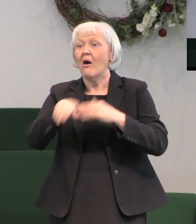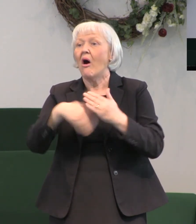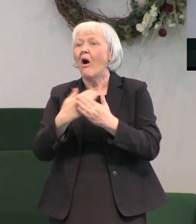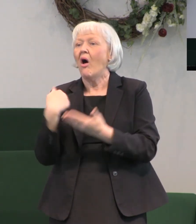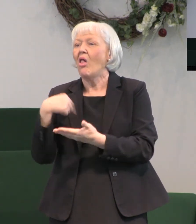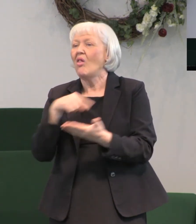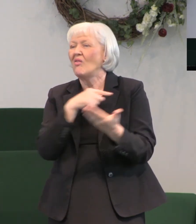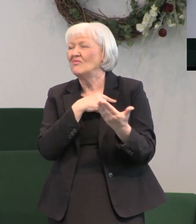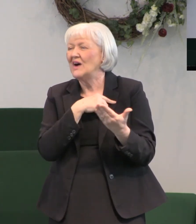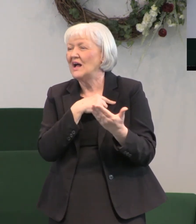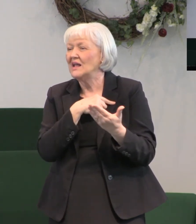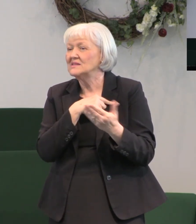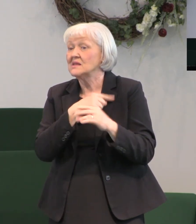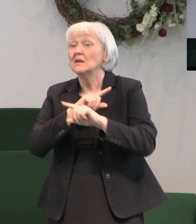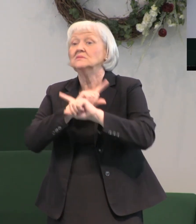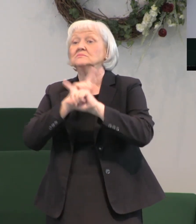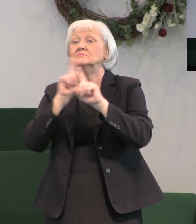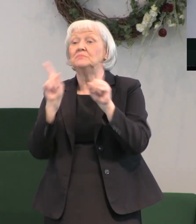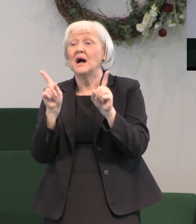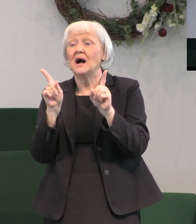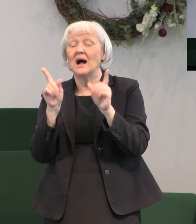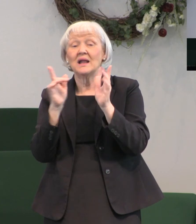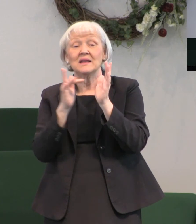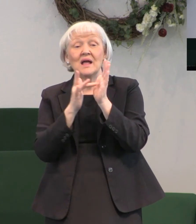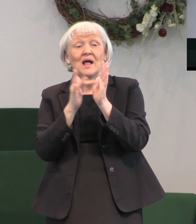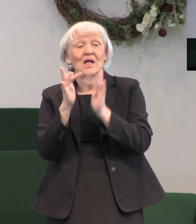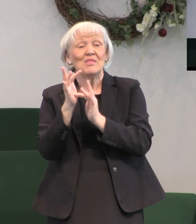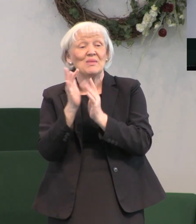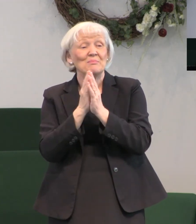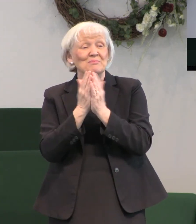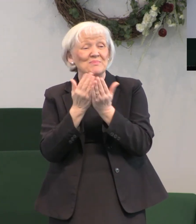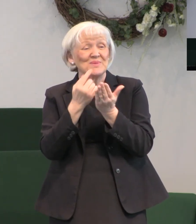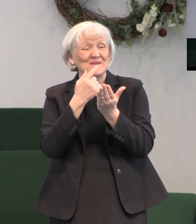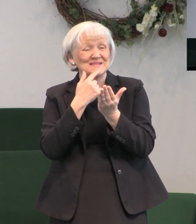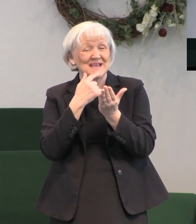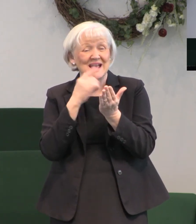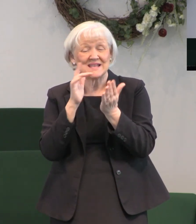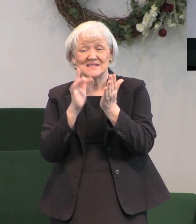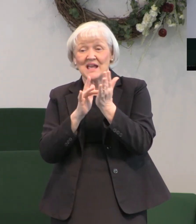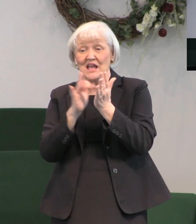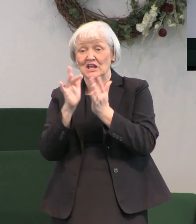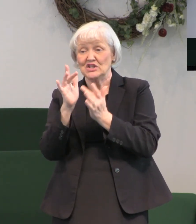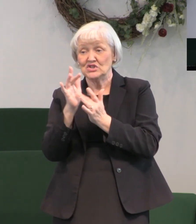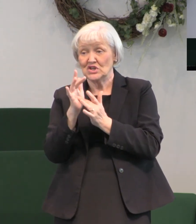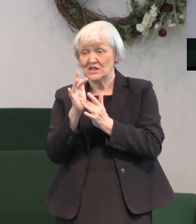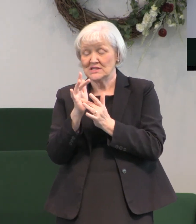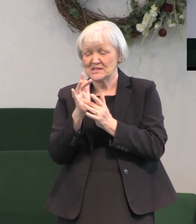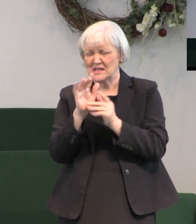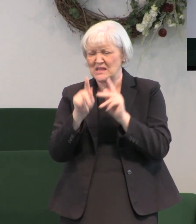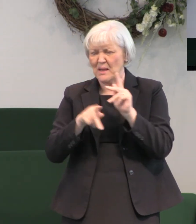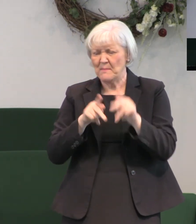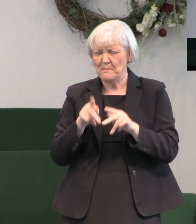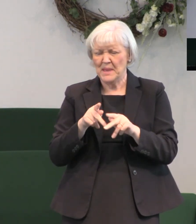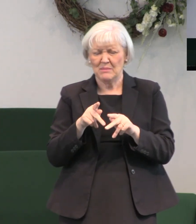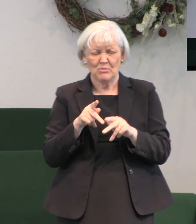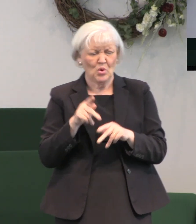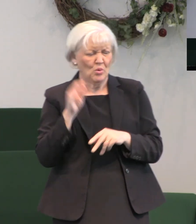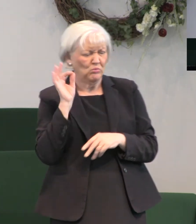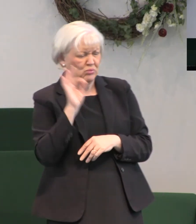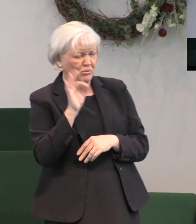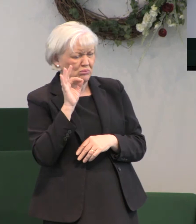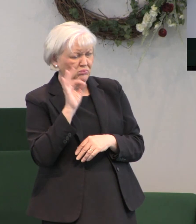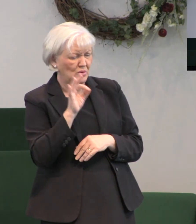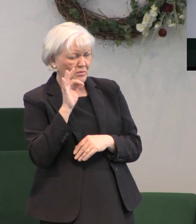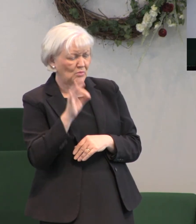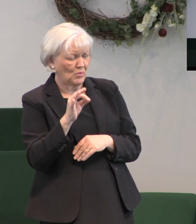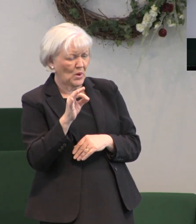but this scripture says that Jesus was preached to the Gentiles to